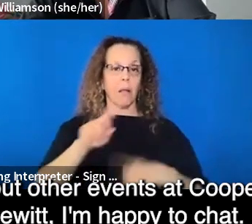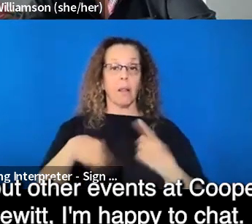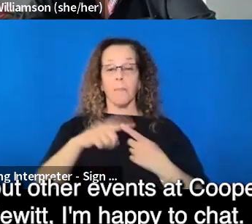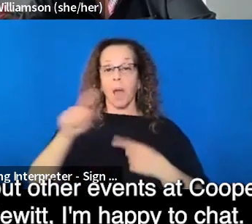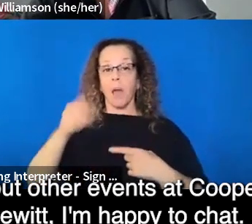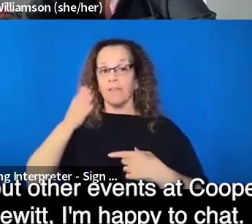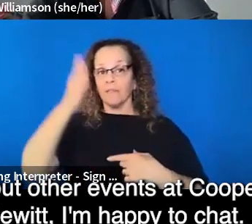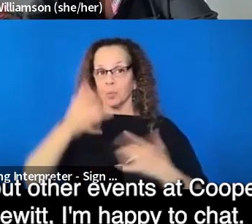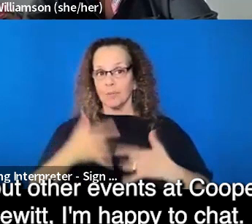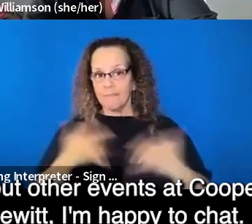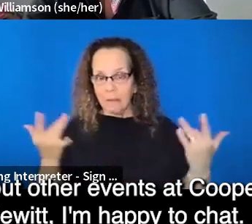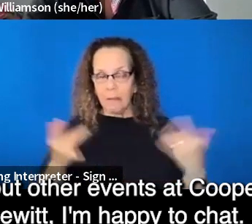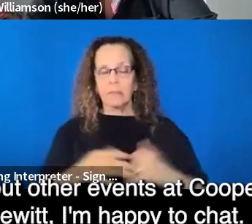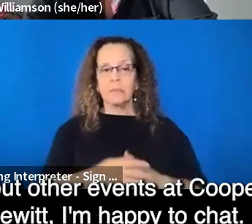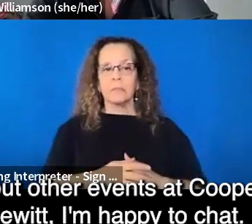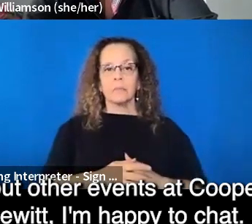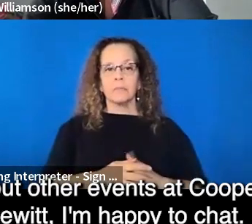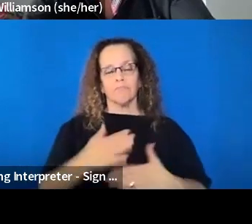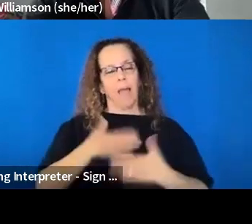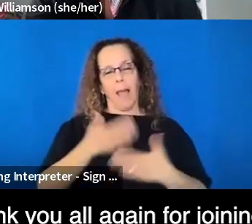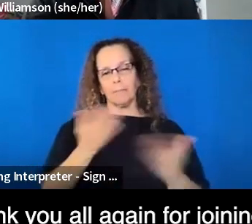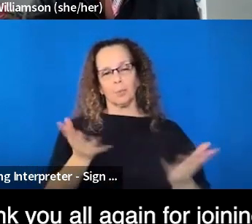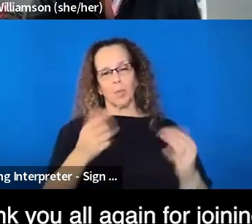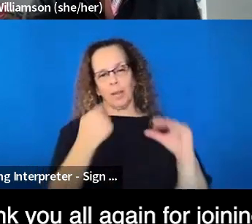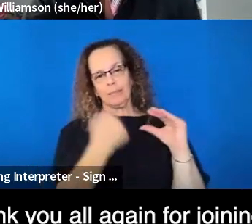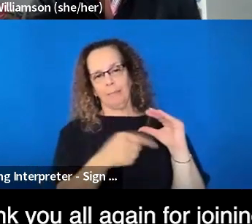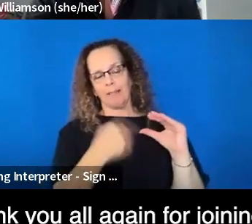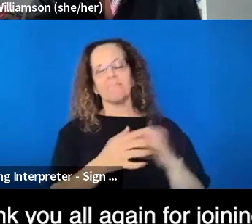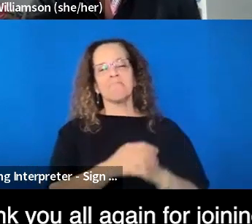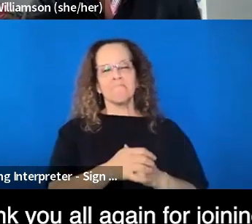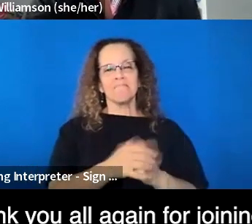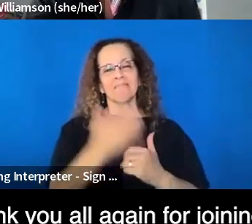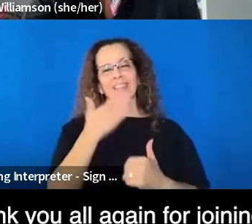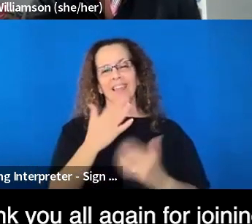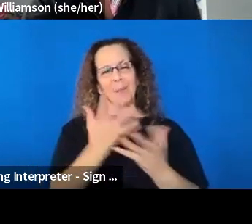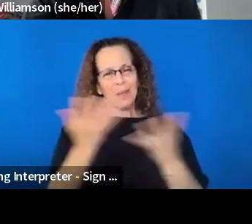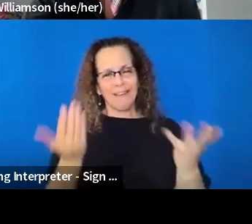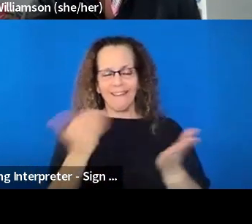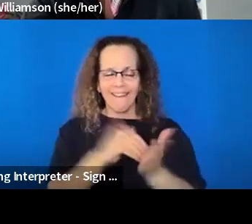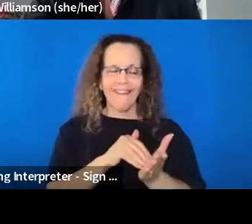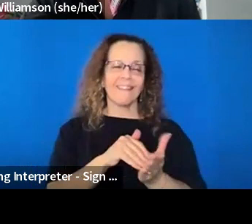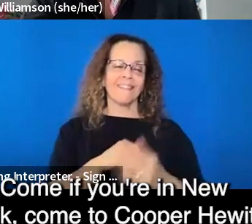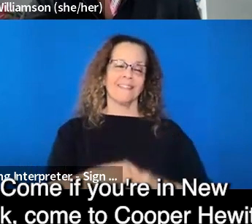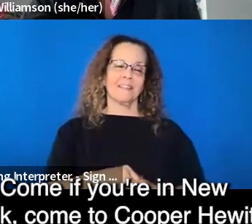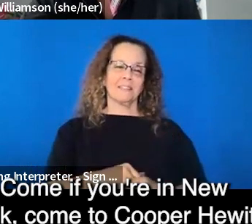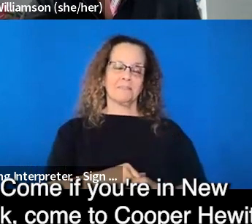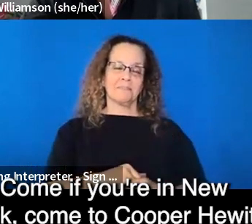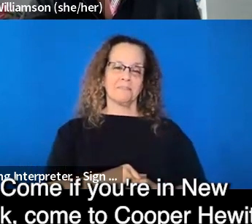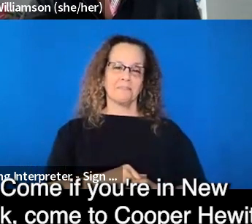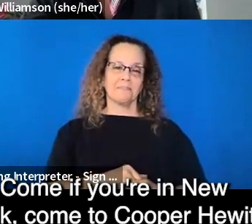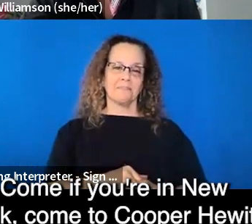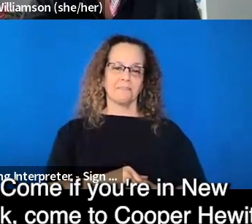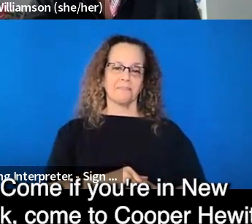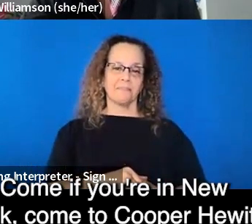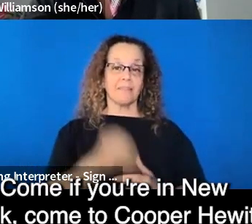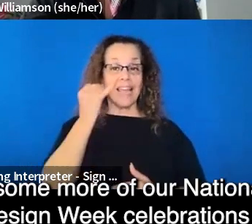Cooper Hewitt, I'm happy to chat. Um, so thank you all again for joining us. Um, come, if you're in